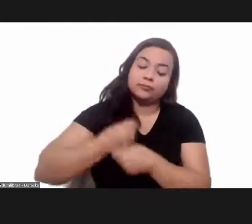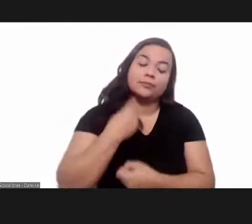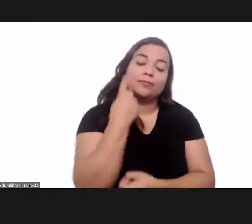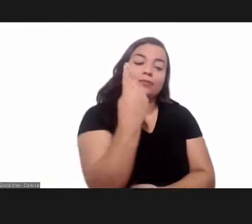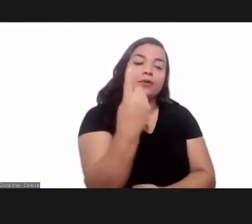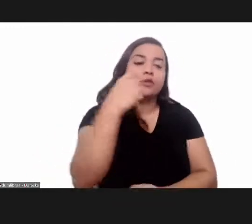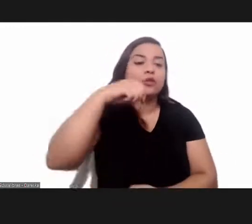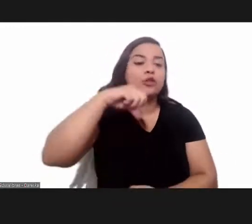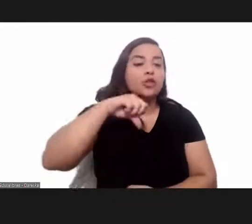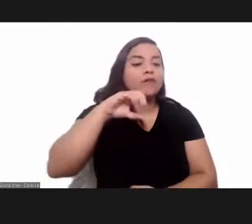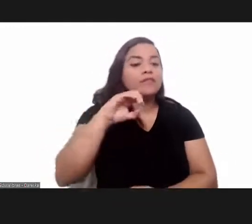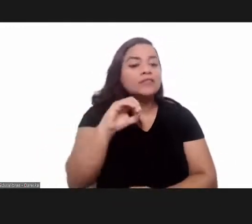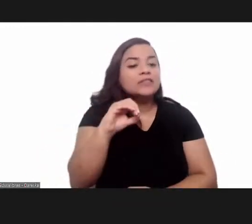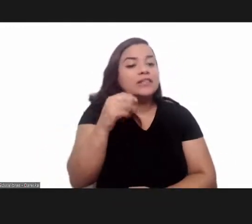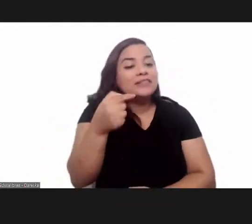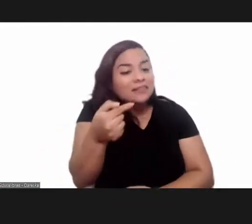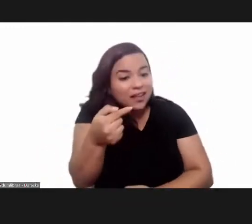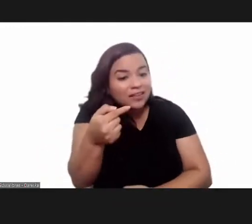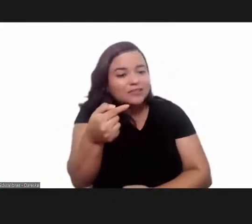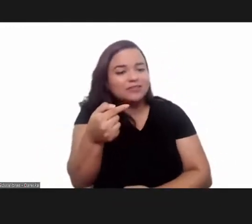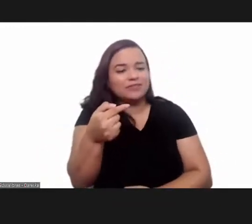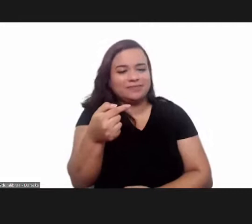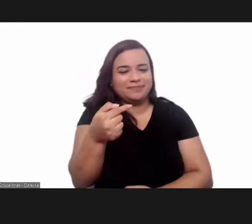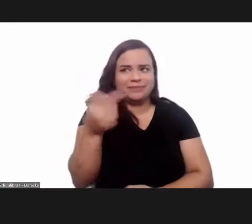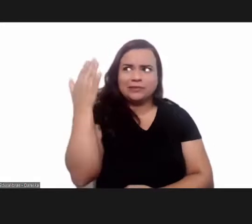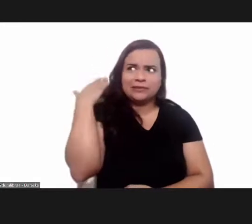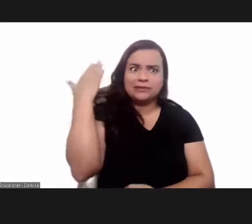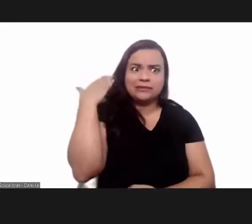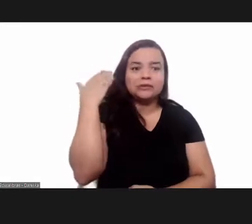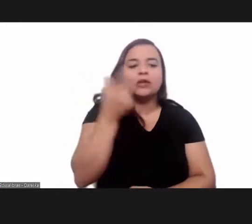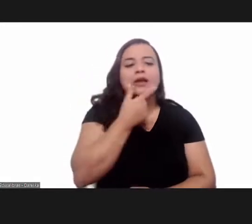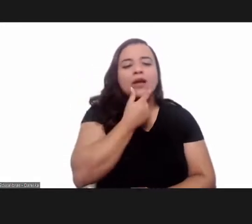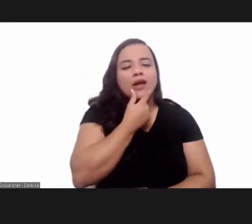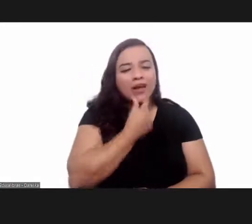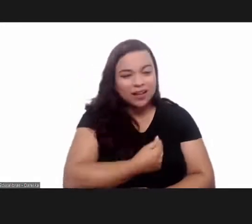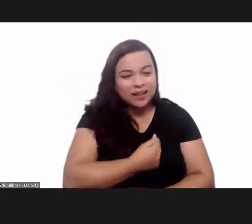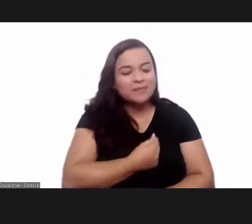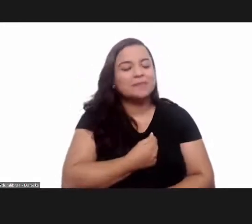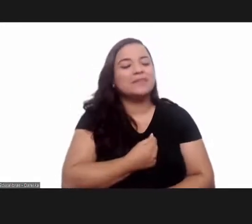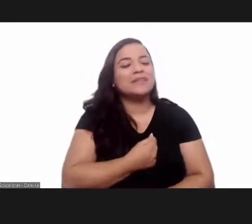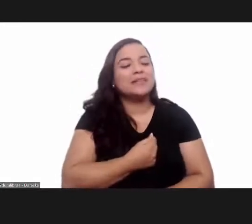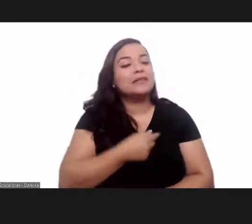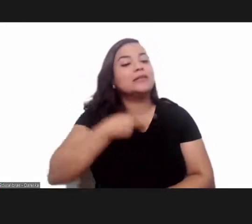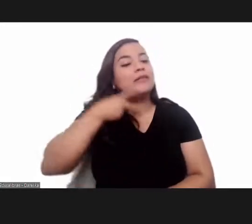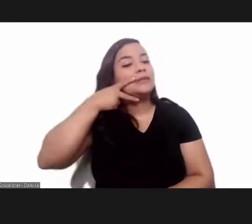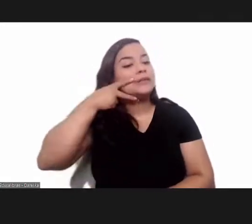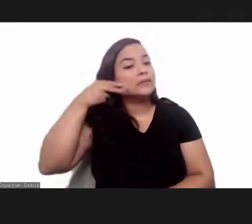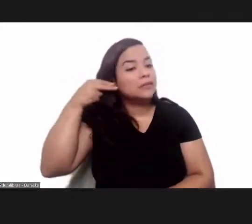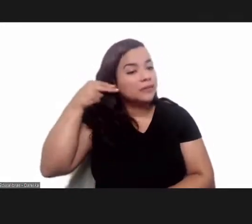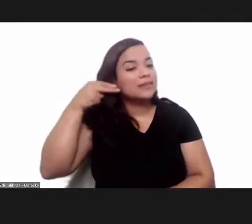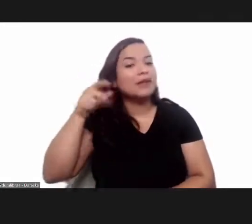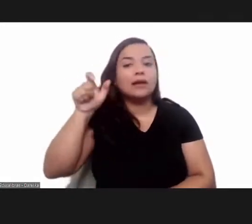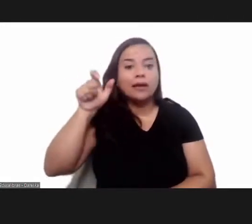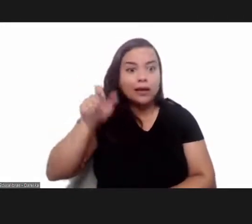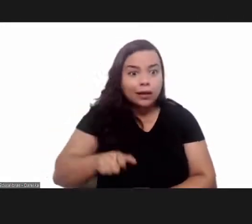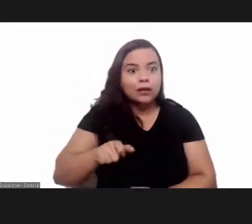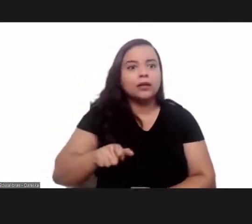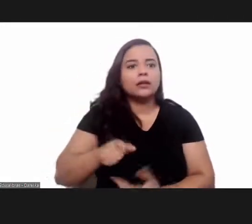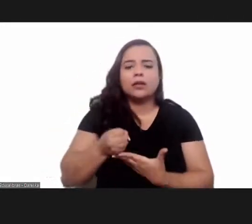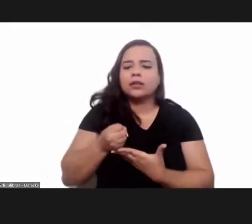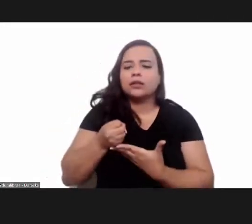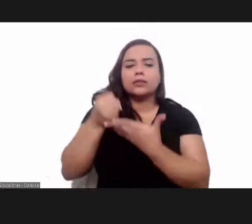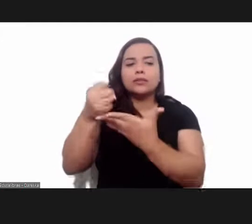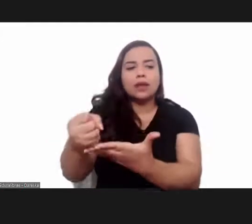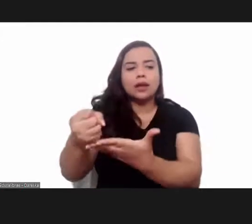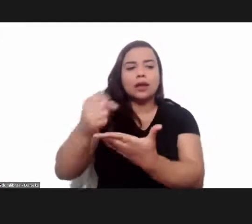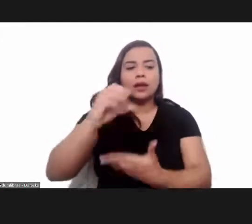began in 1907 actually that year 1907 was all the cruise uh put carlos chagas